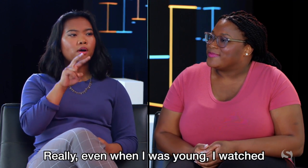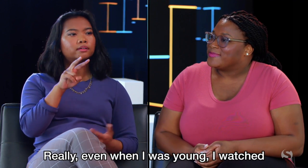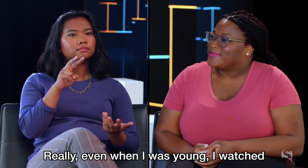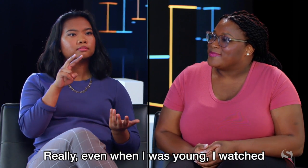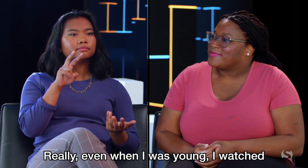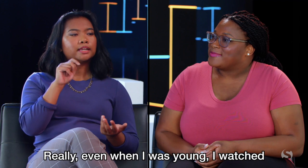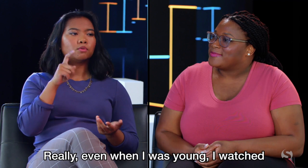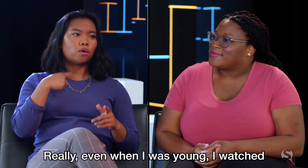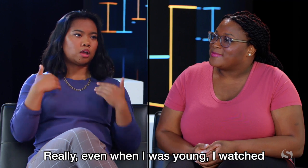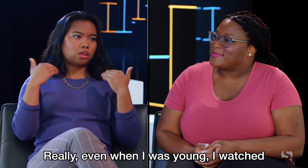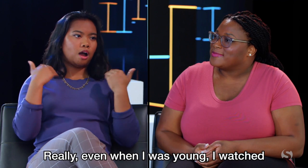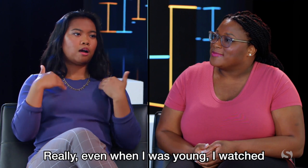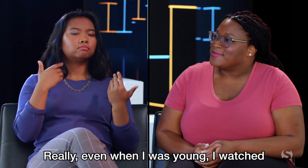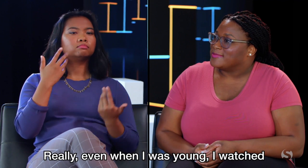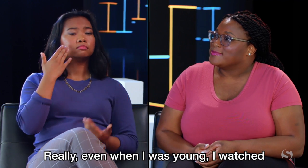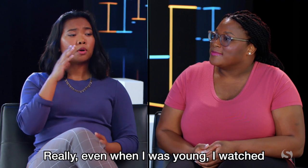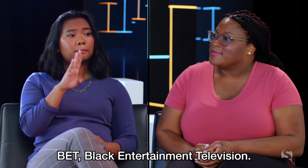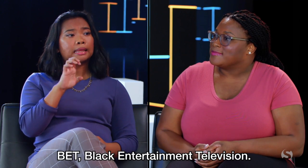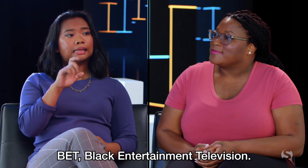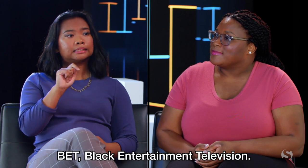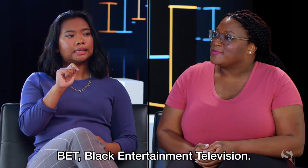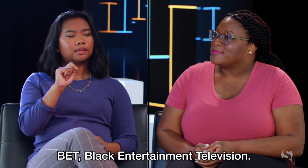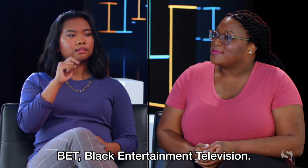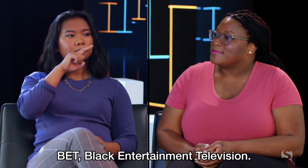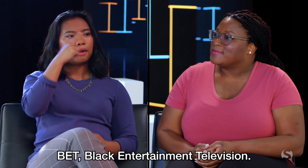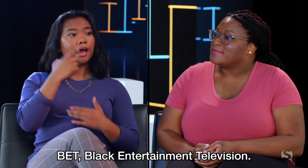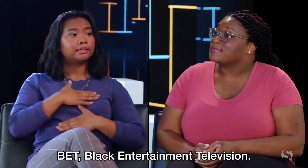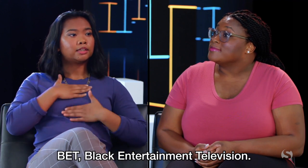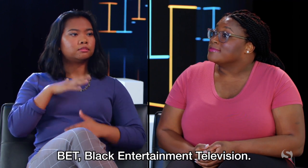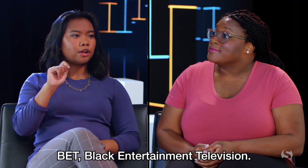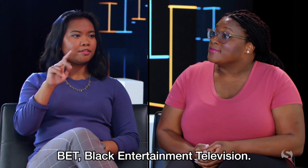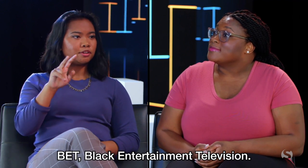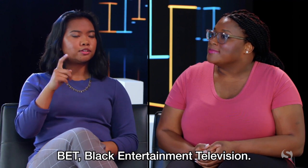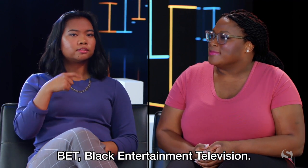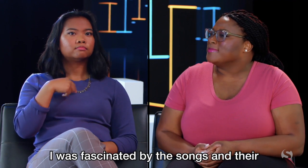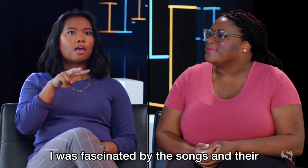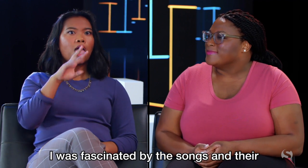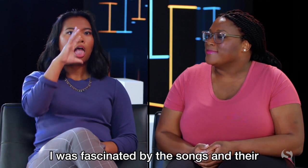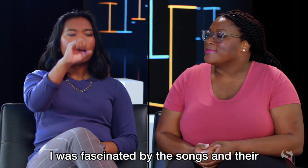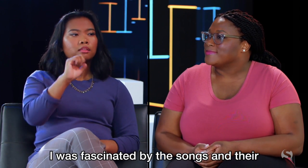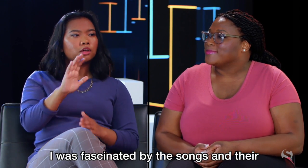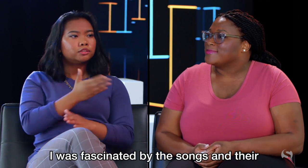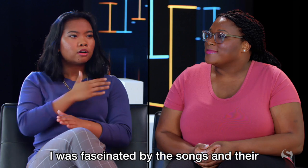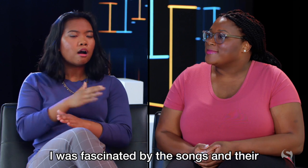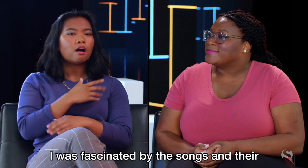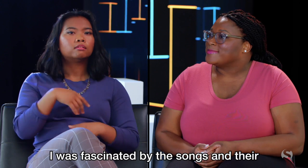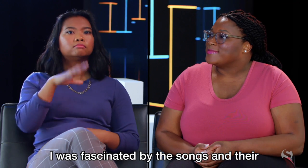Really, even when I was young, I watched BET, Black Entertainment Television. I was fascinated by the